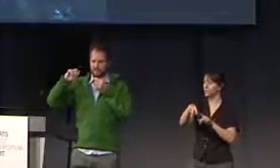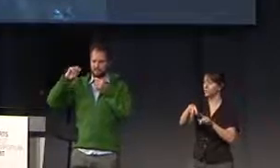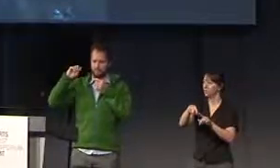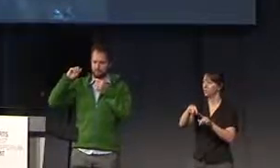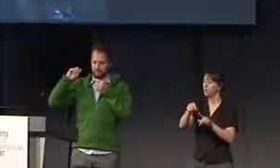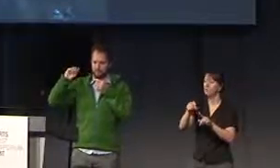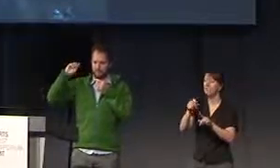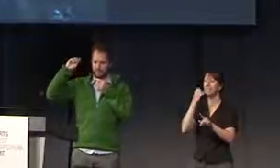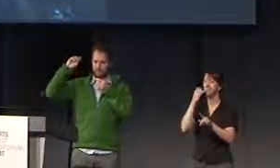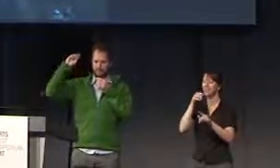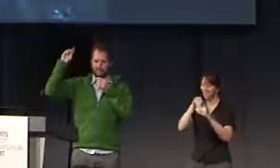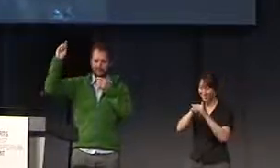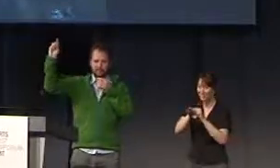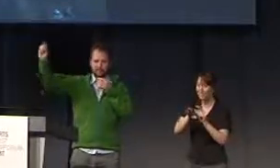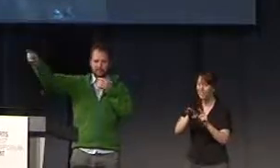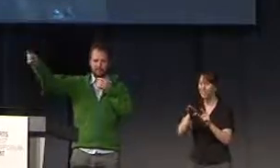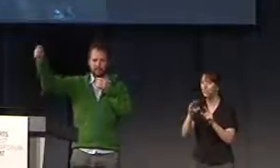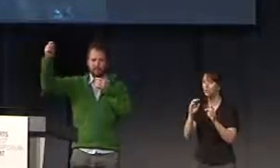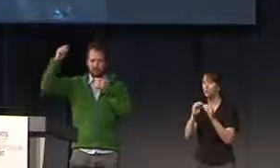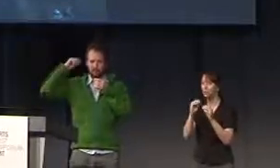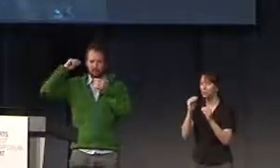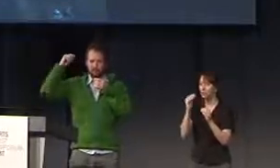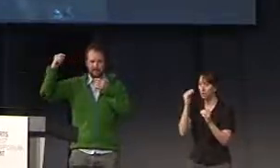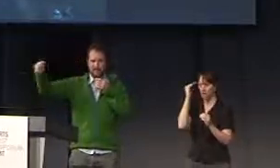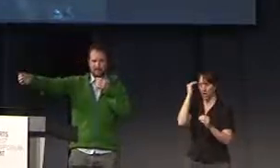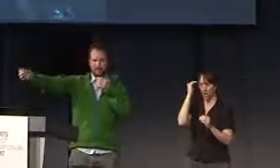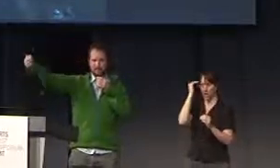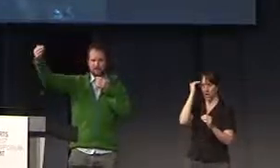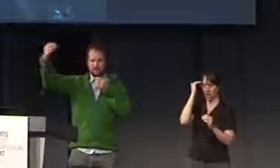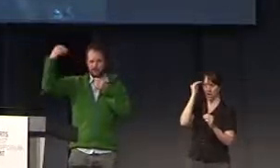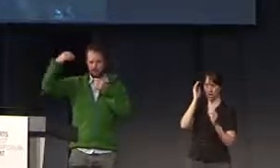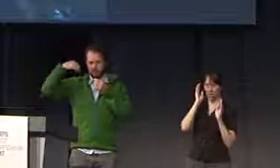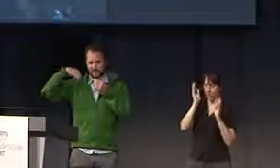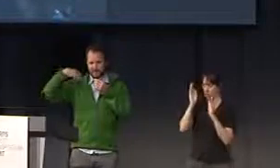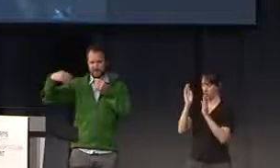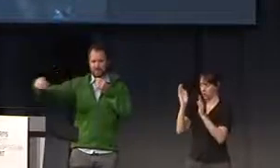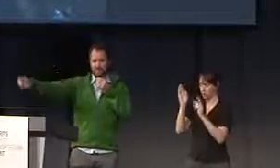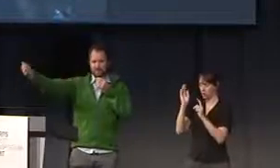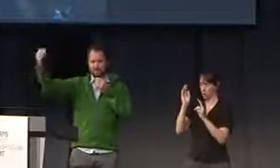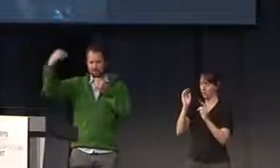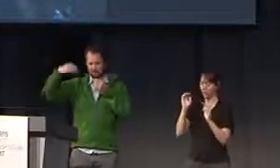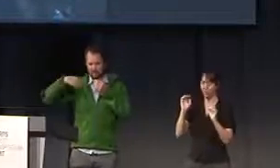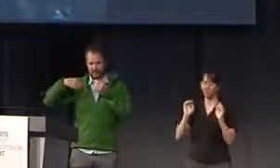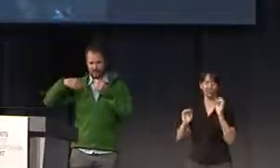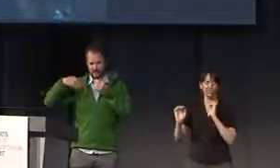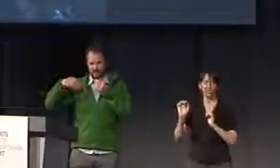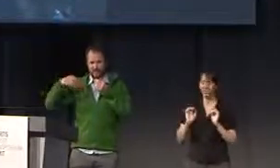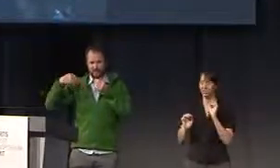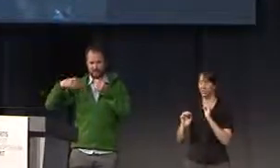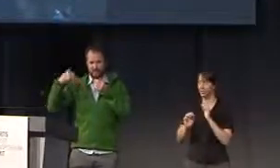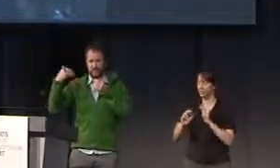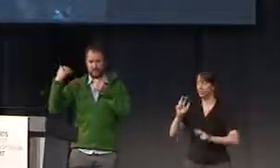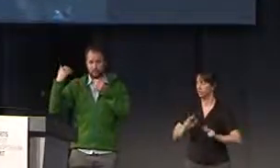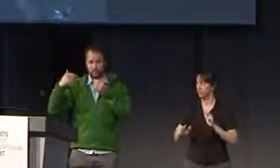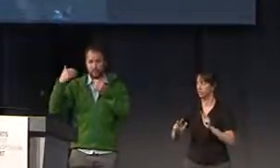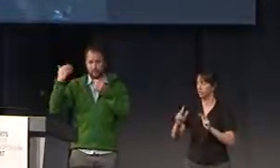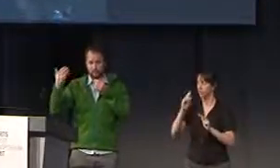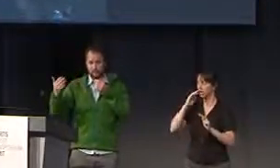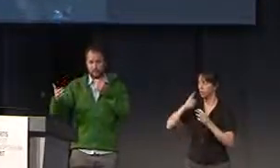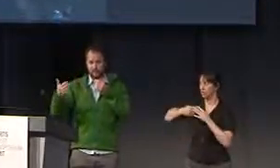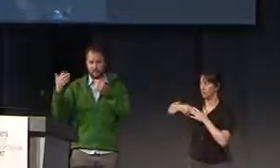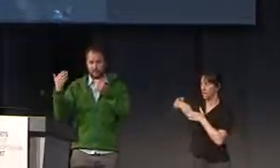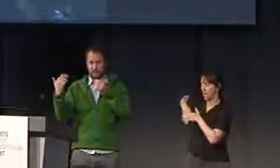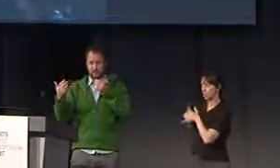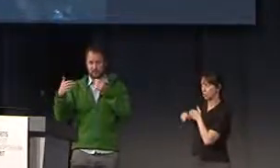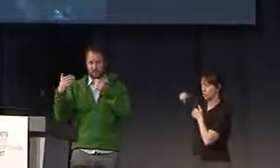and you keep a lot of attention to the entrance because you know that you came through that door and you know that you were afraid to enter in a space. You don't know how